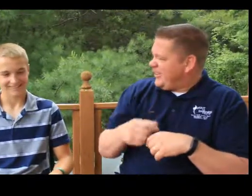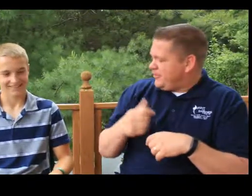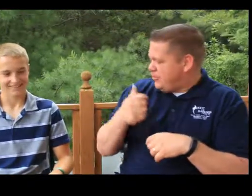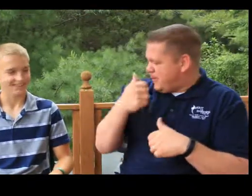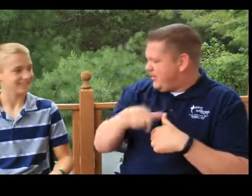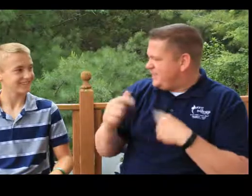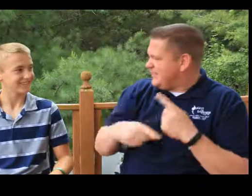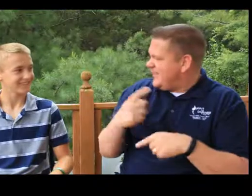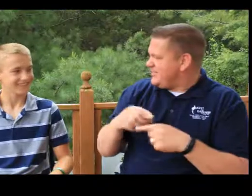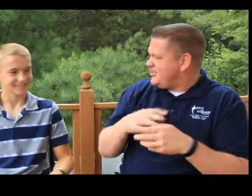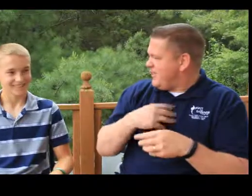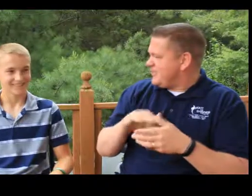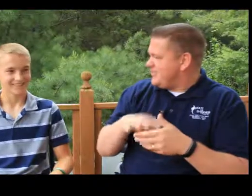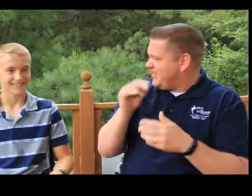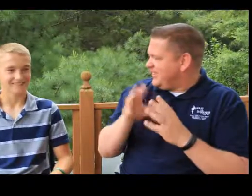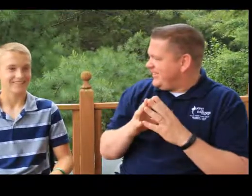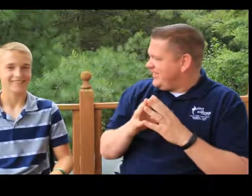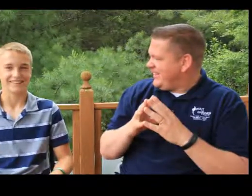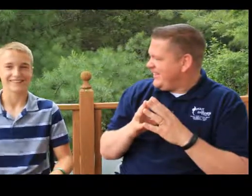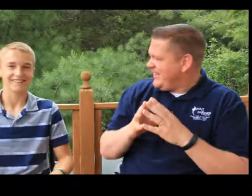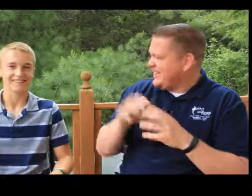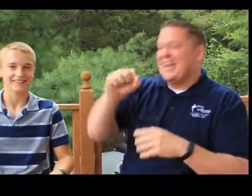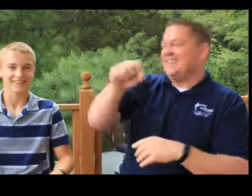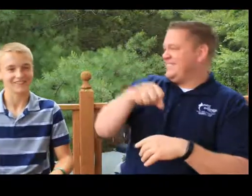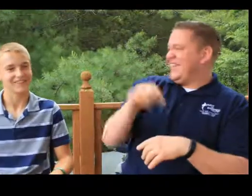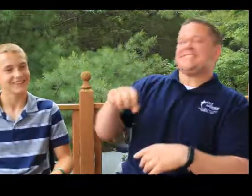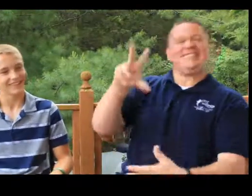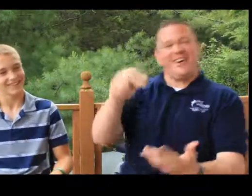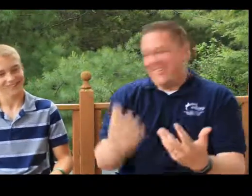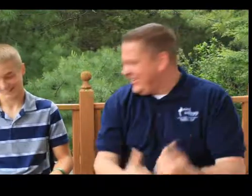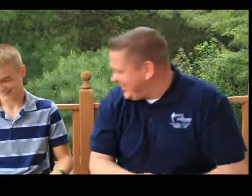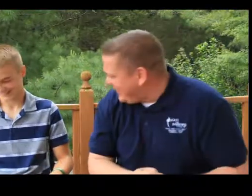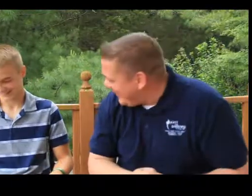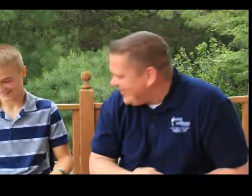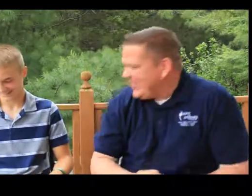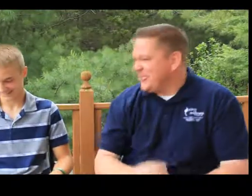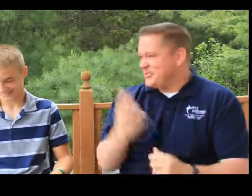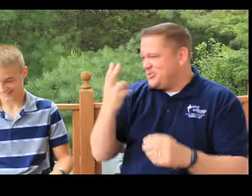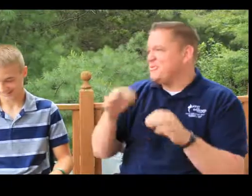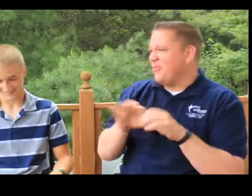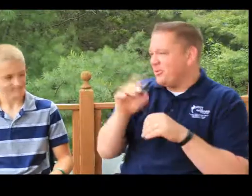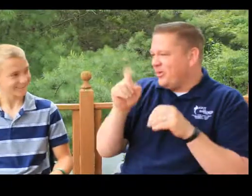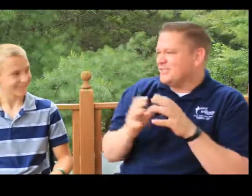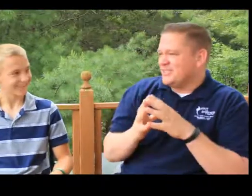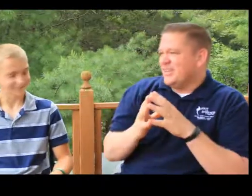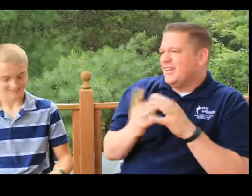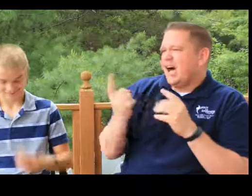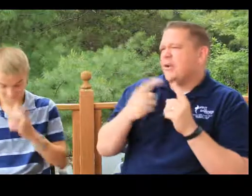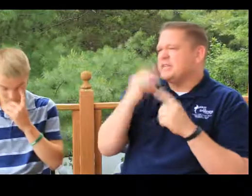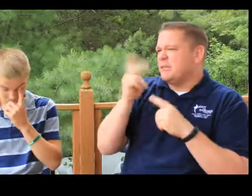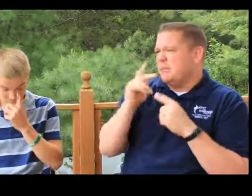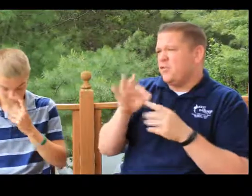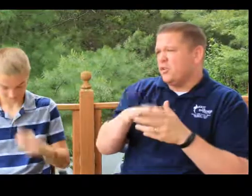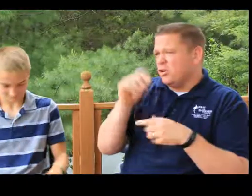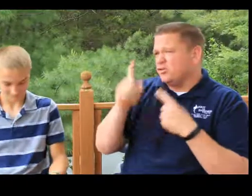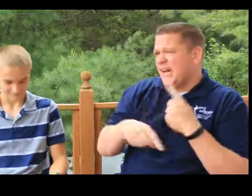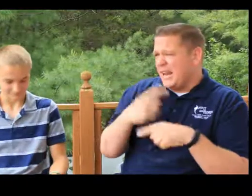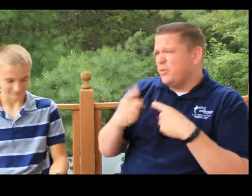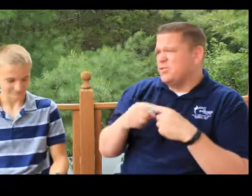Do you remember any signs that you like that you've learned? Yes. Yes. Yes and no. There you go. Those are two important questions. I always tell people if you learn sign language,